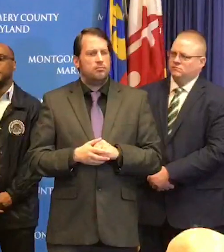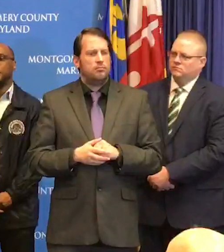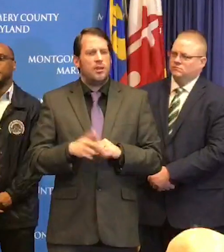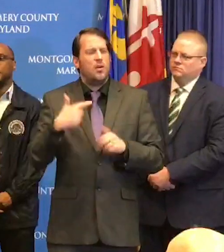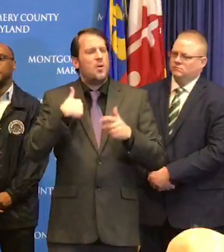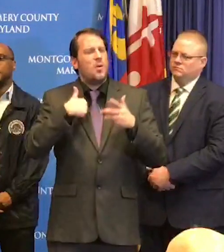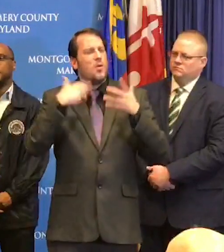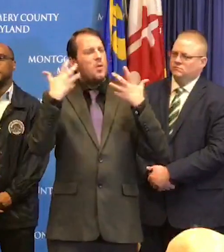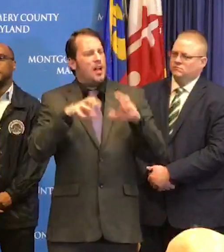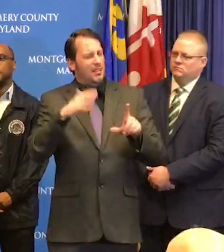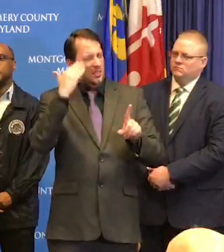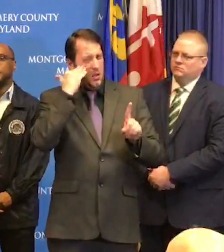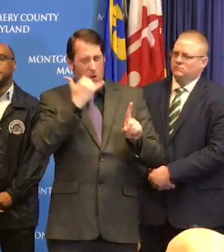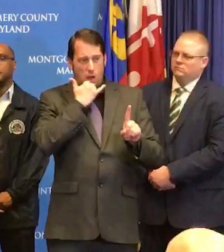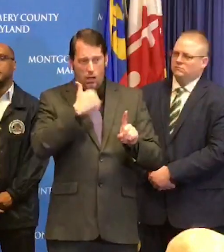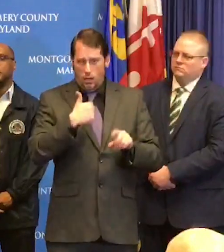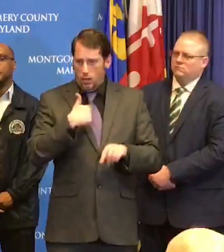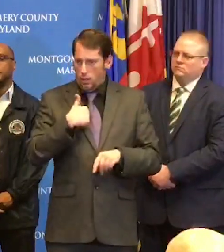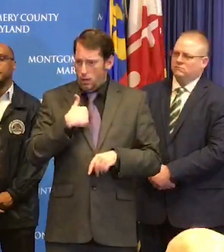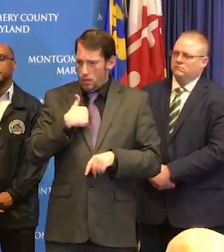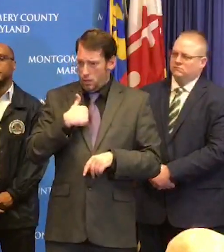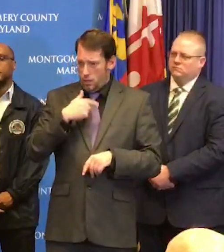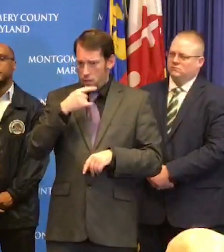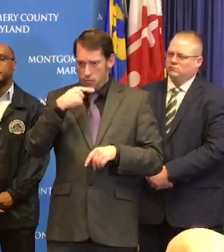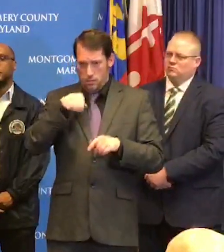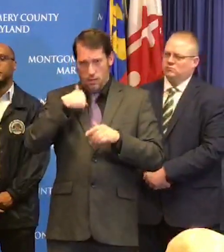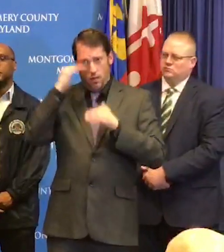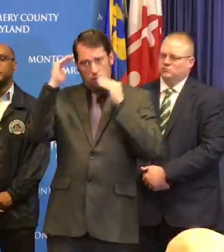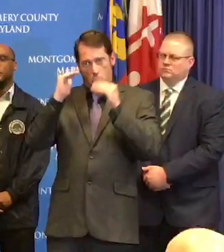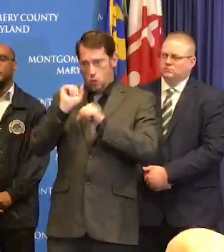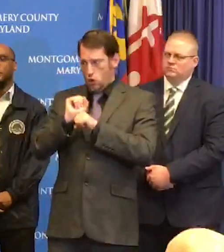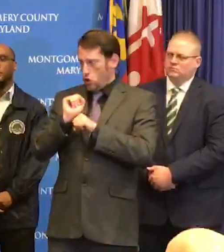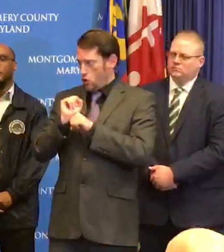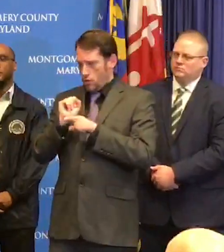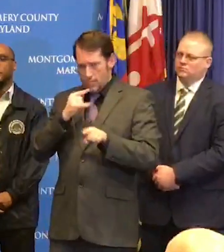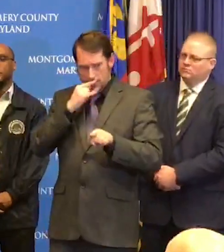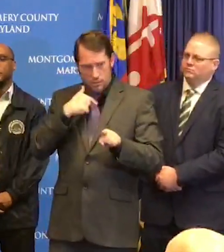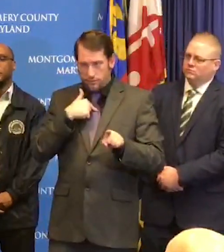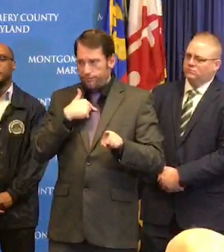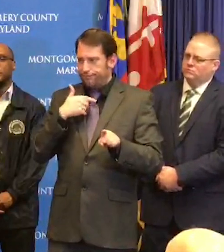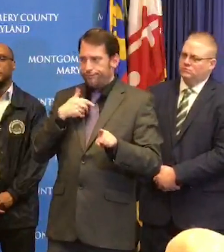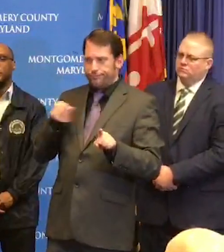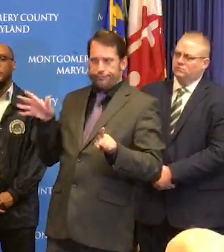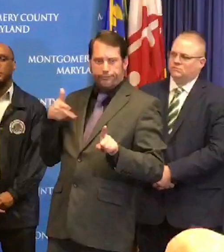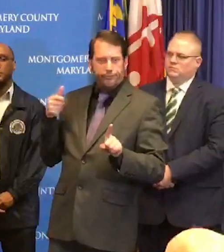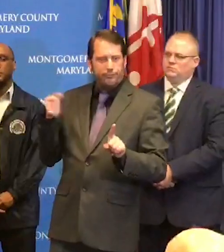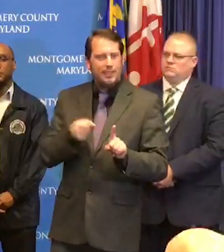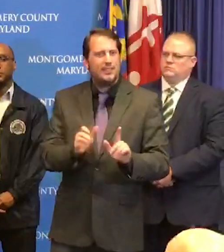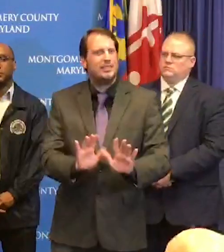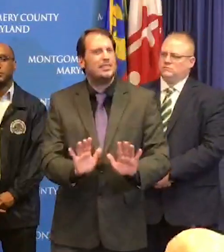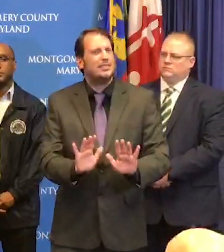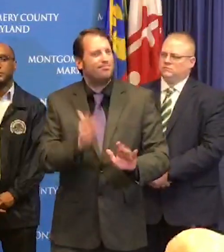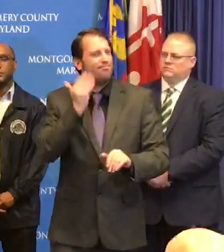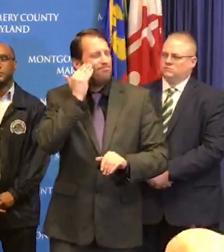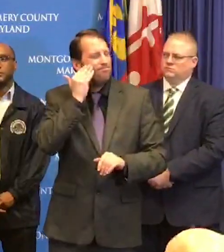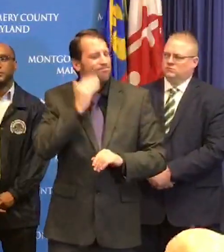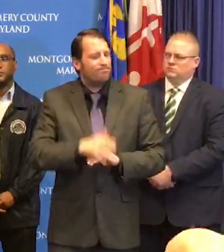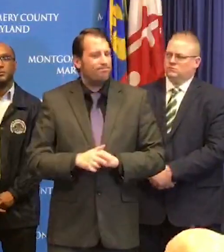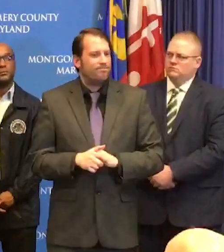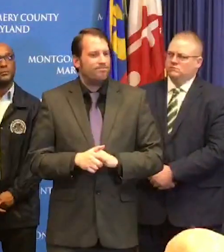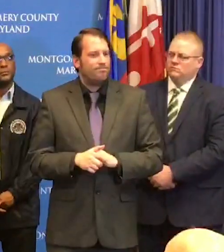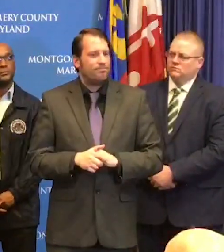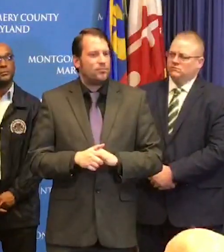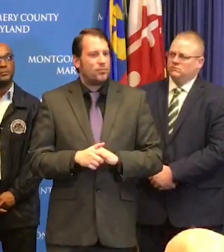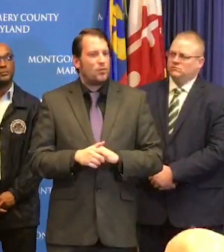taking care of their kids and not going to work and not earning the money they need to make a mortgage payment or rent.